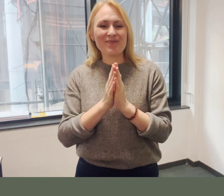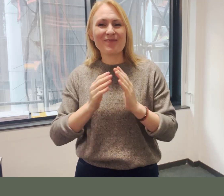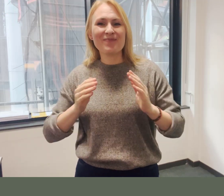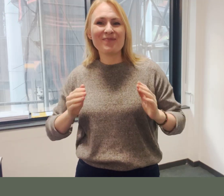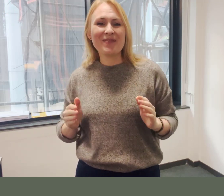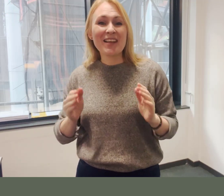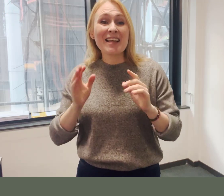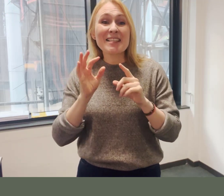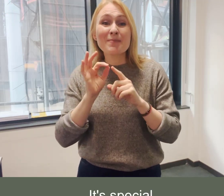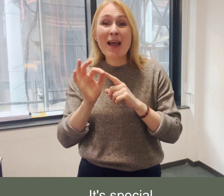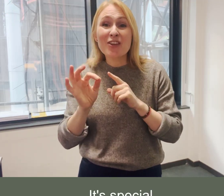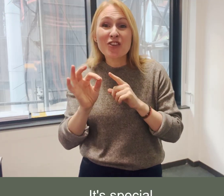It's special